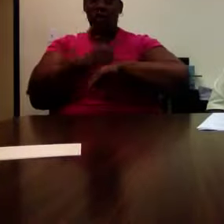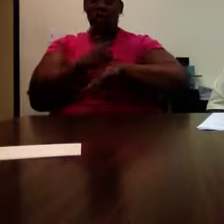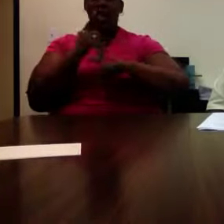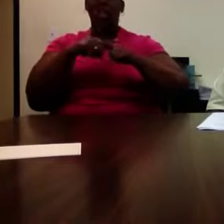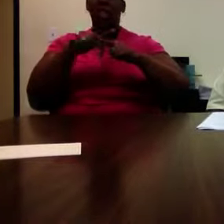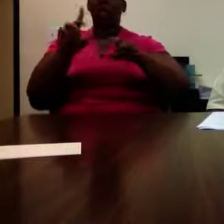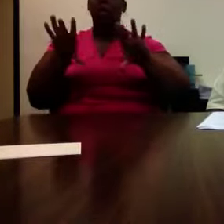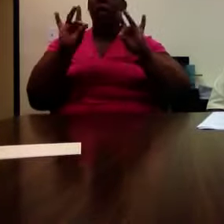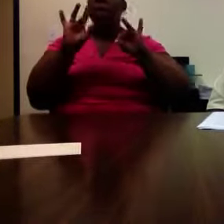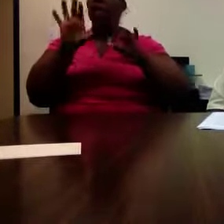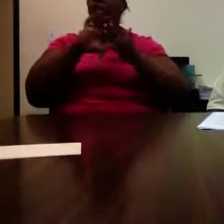and 5 o'clock.